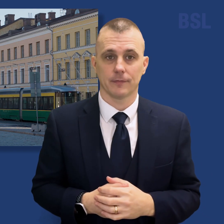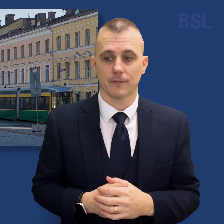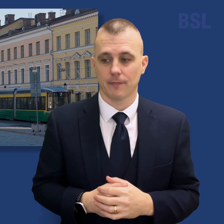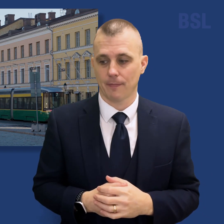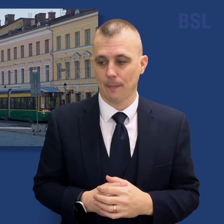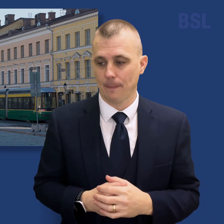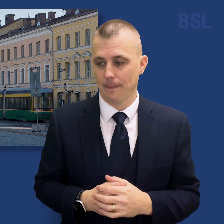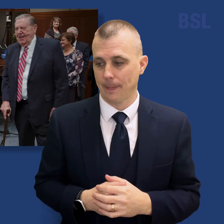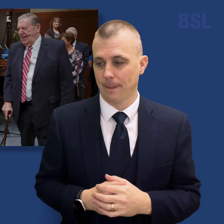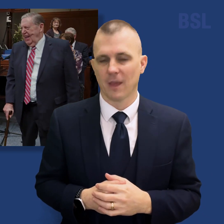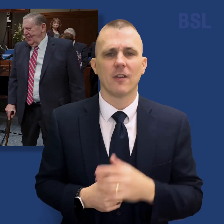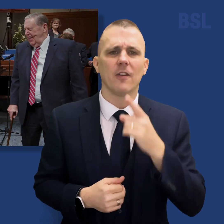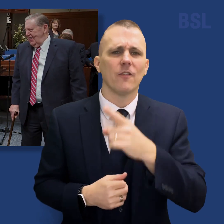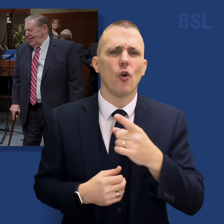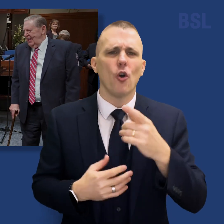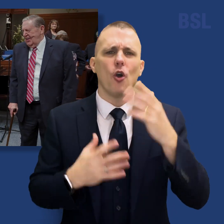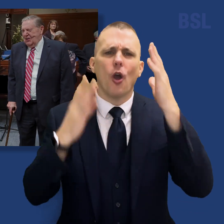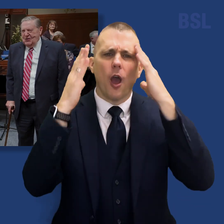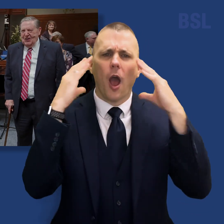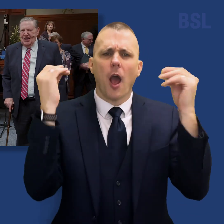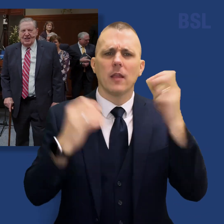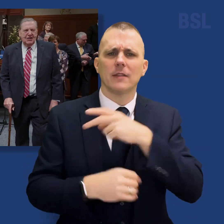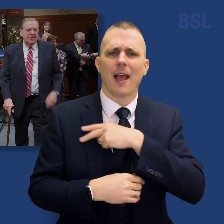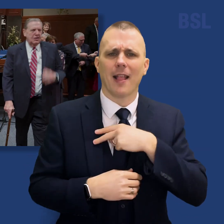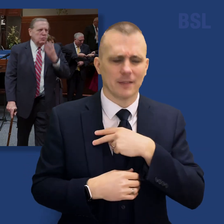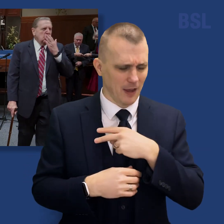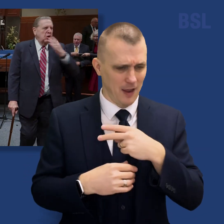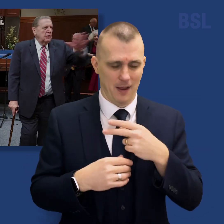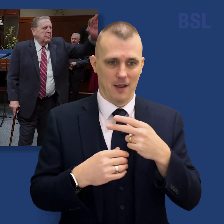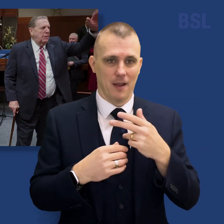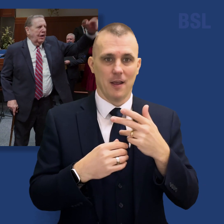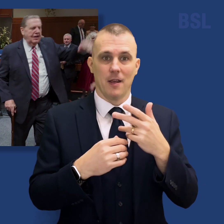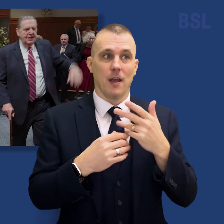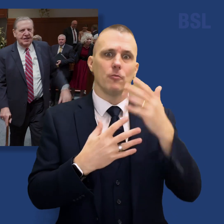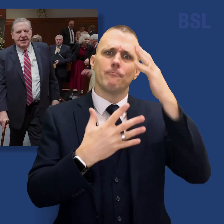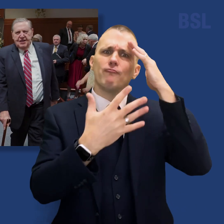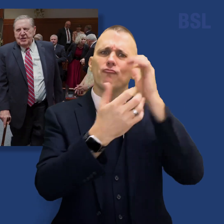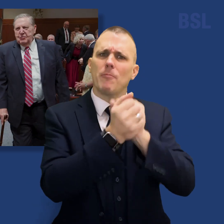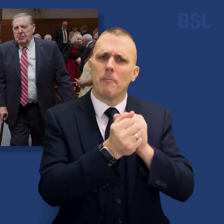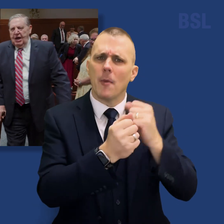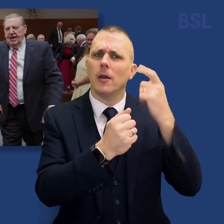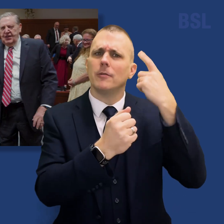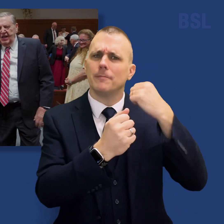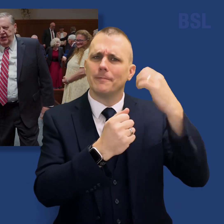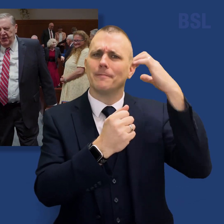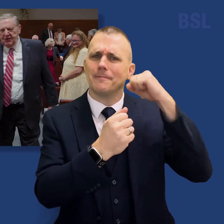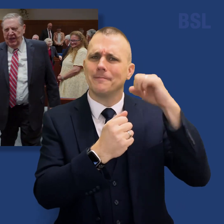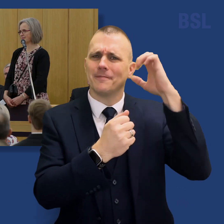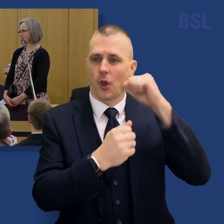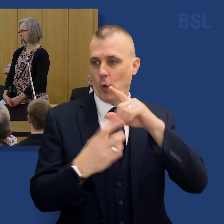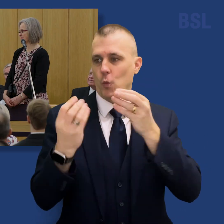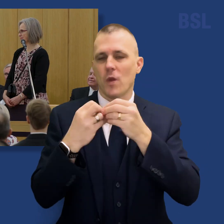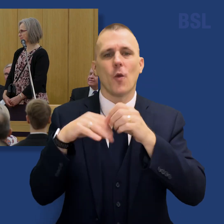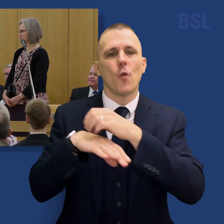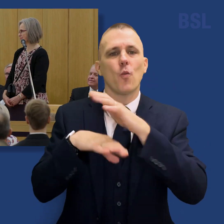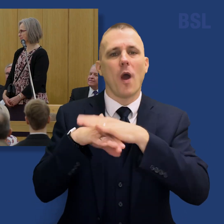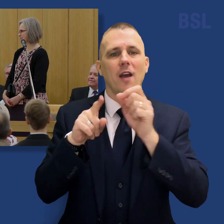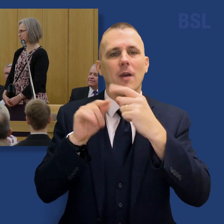It was a walk down memory lane as Elder Jeffrey R. Holland of the Quorum of the Twelve Apostles, accompanied by his wife Patricia,